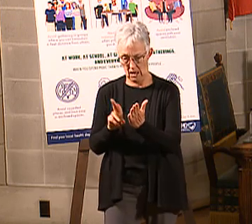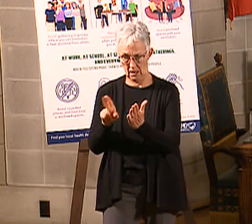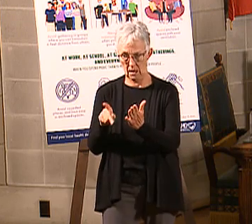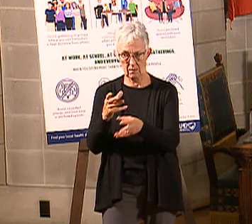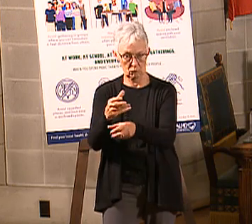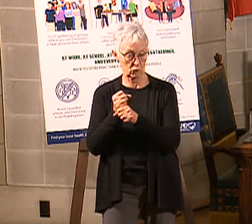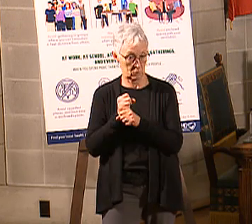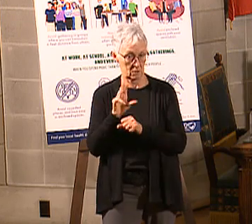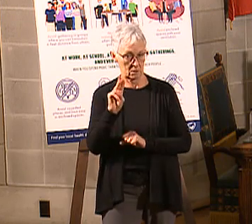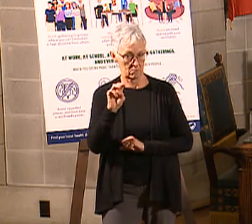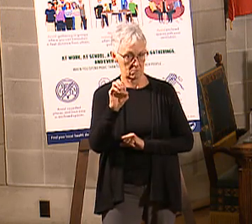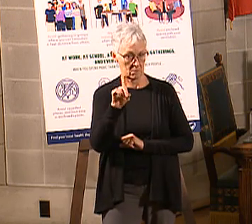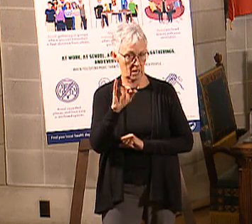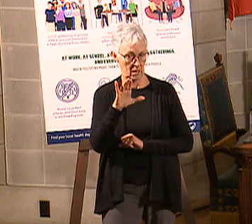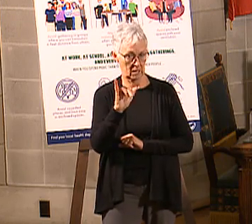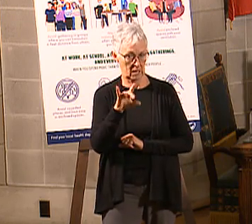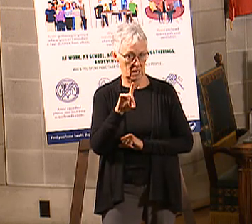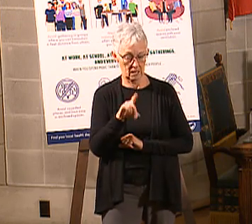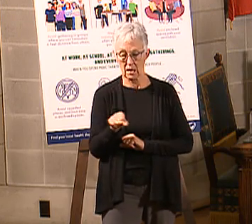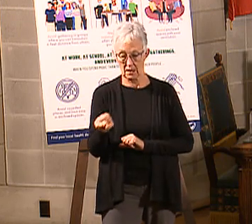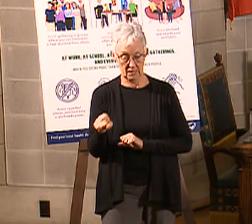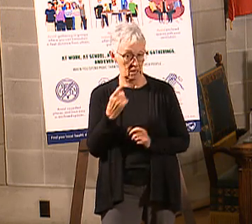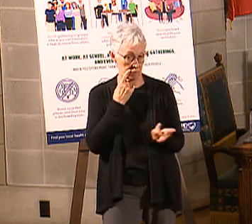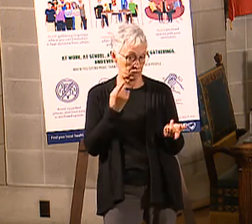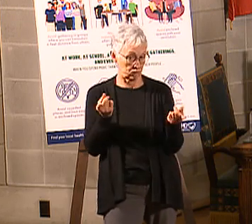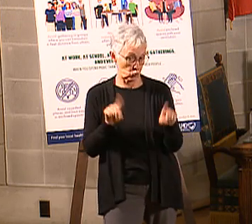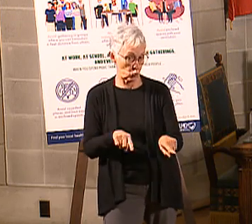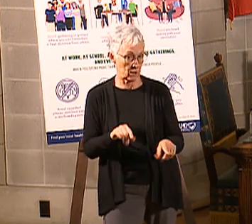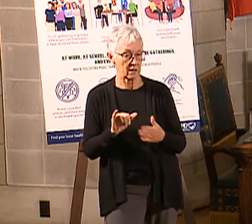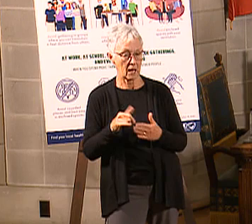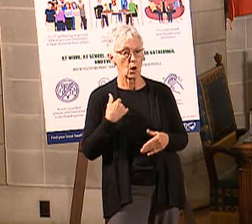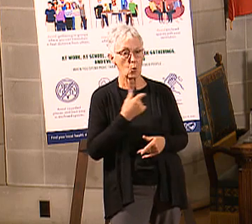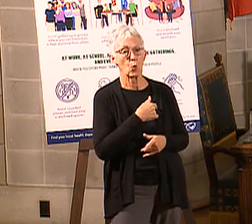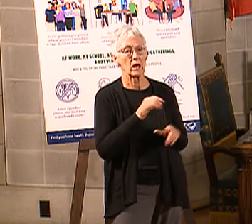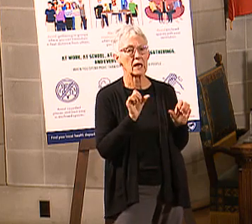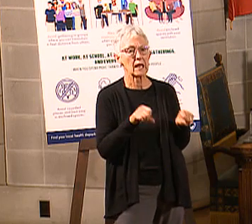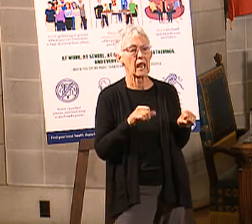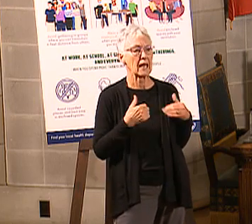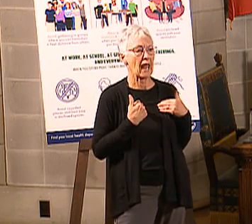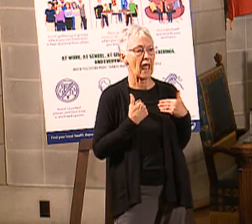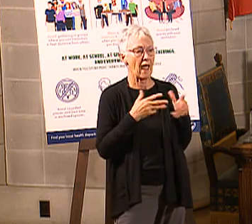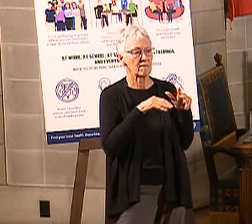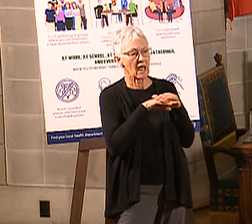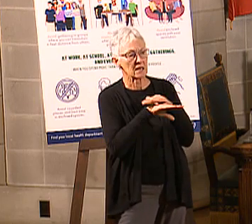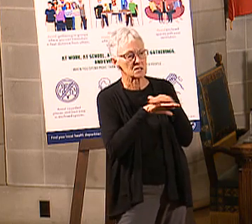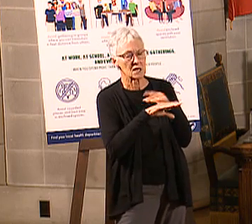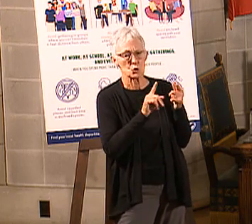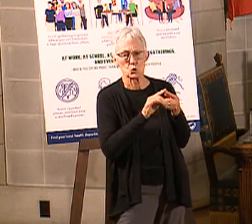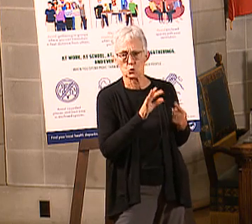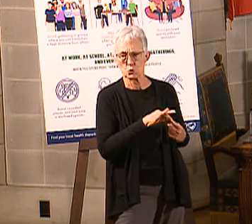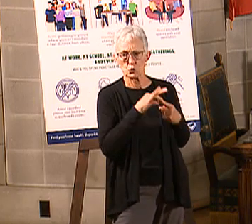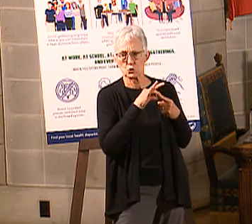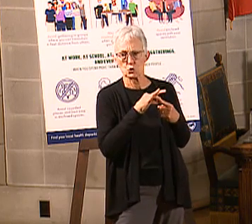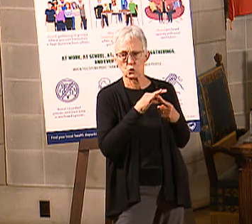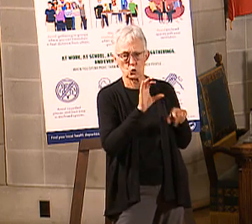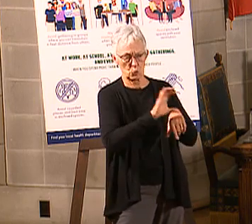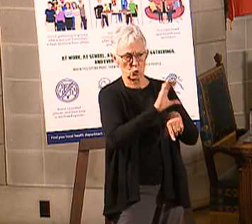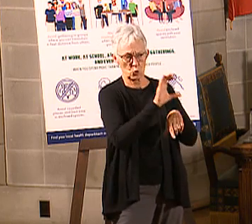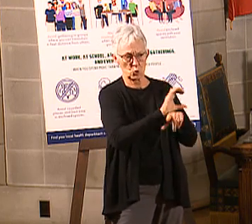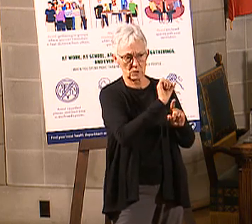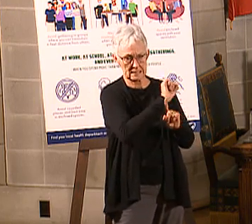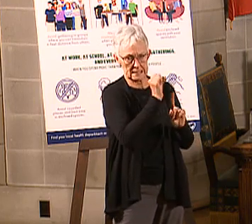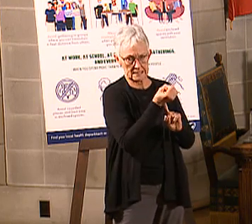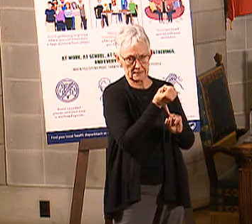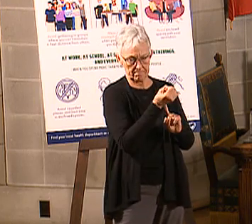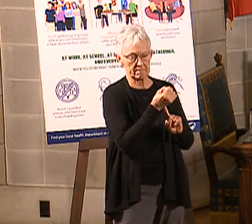part of their application that we can have access to various computer systems that we call interfaces. So we have some at the state level. We also